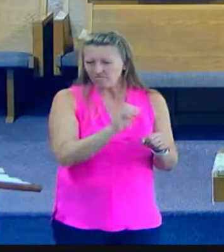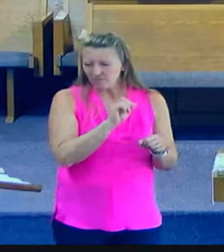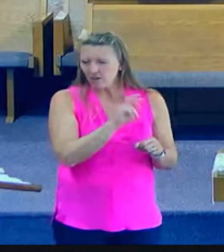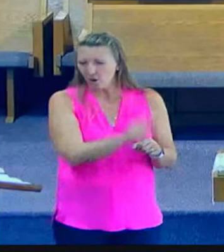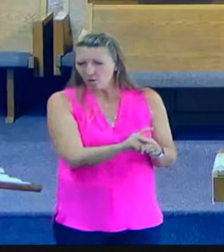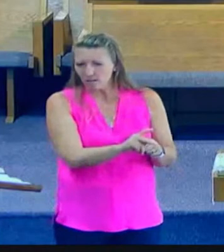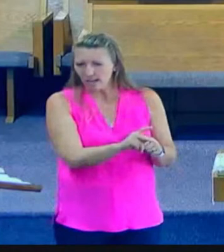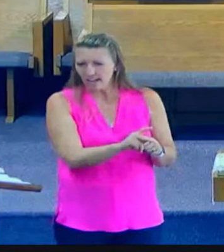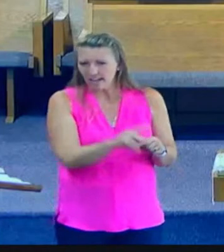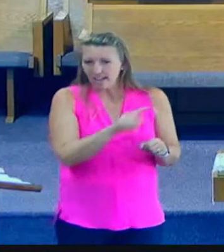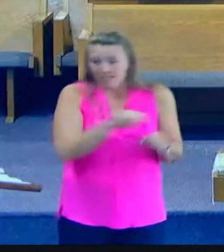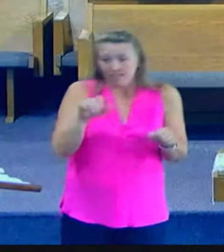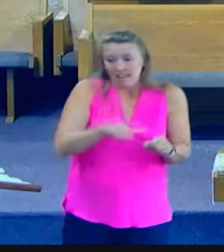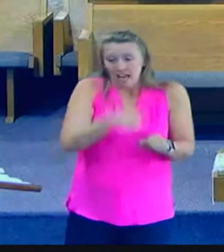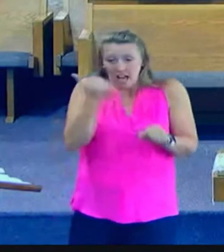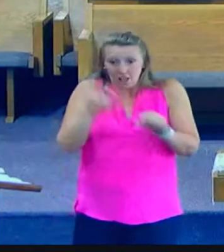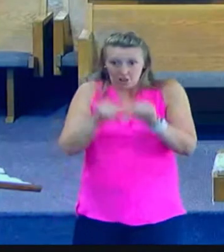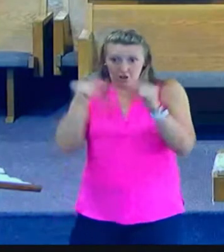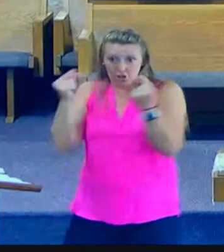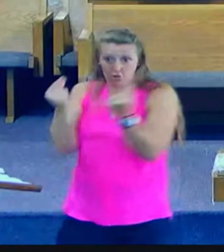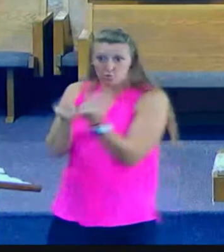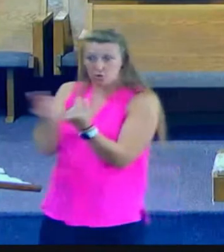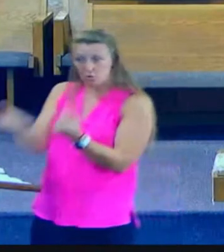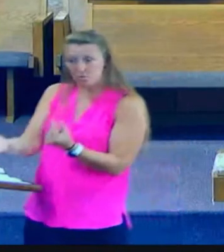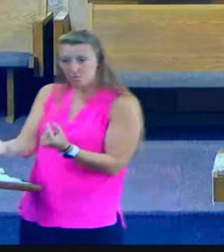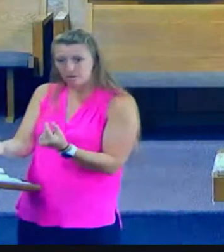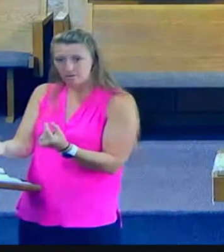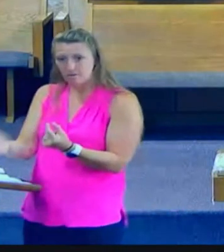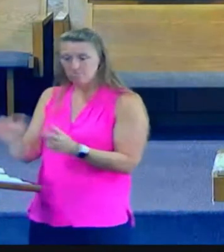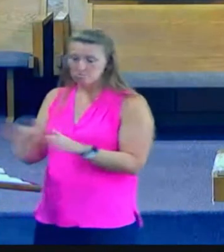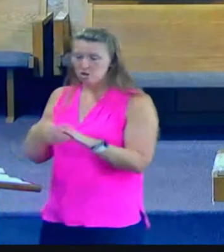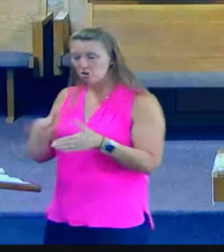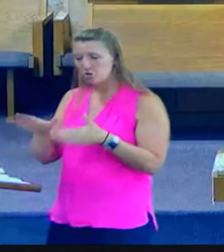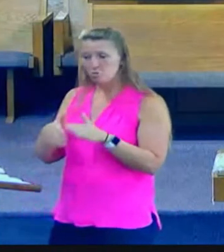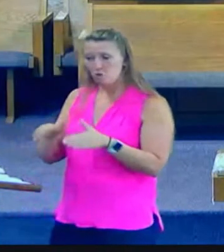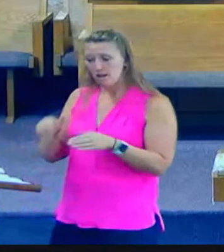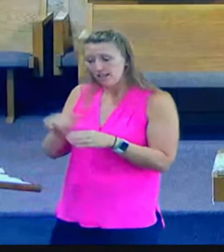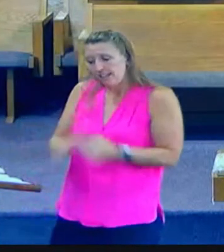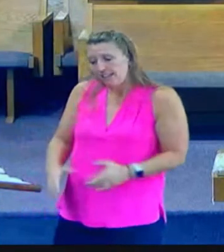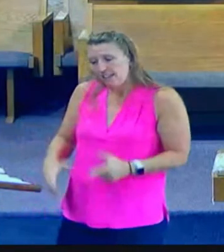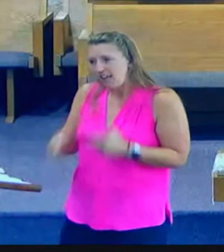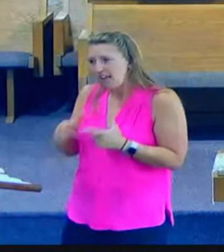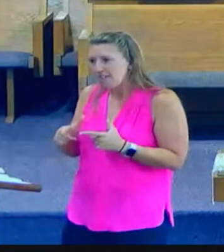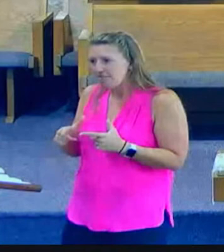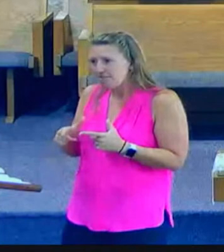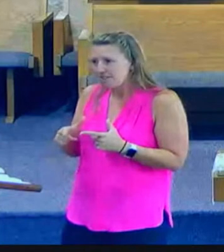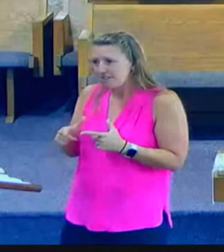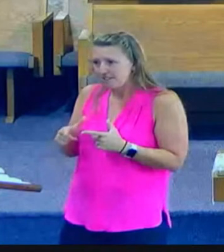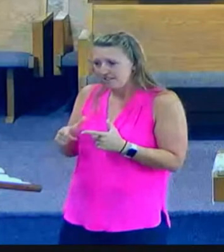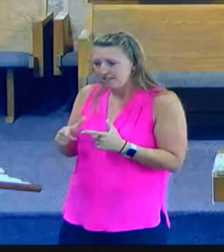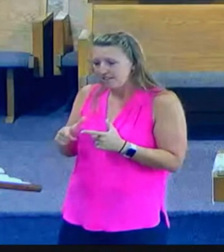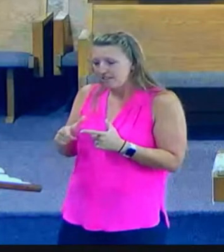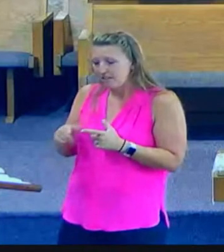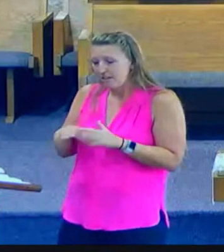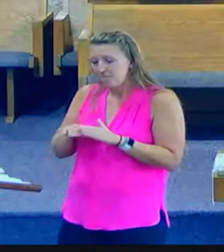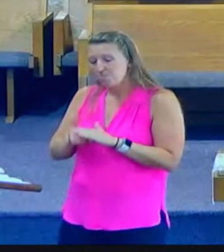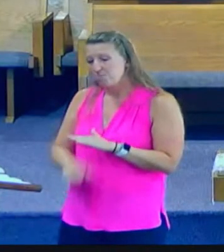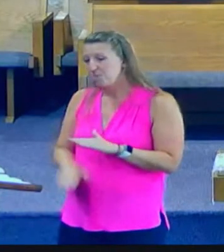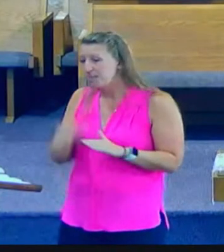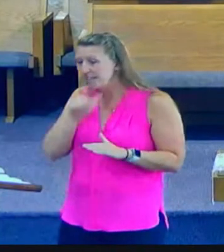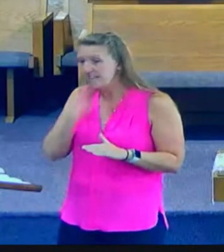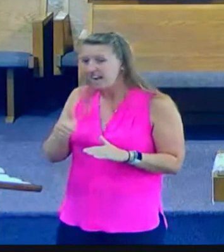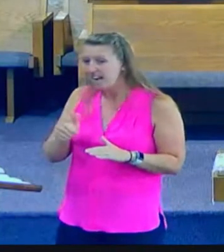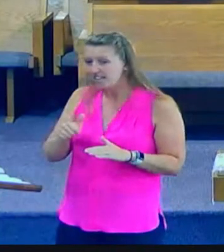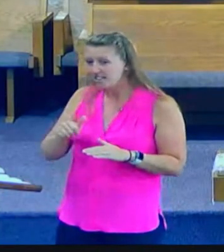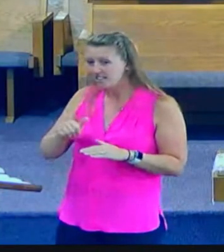the other type here represented is one who's just going about their life perhaps less than satisfied